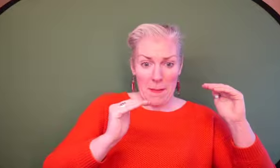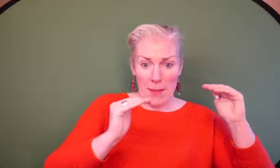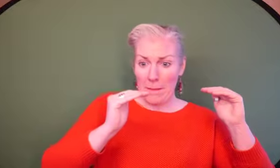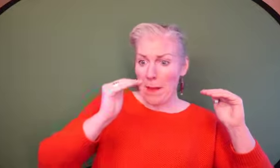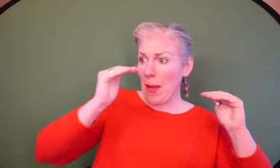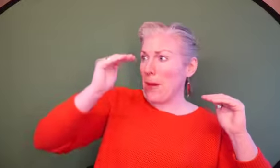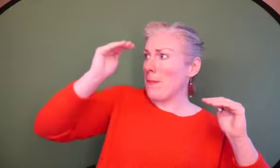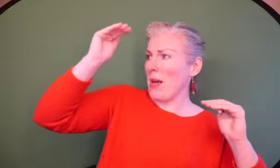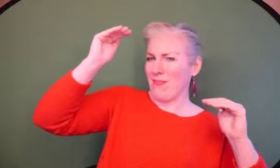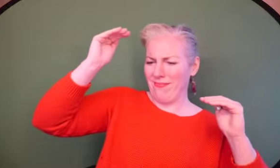-ba-ba-ba.